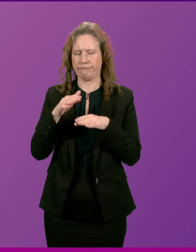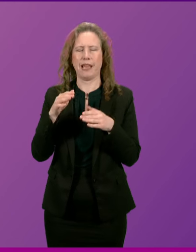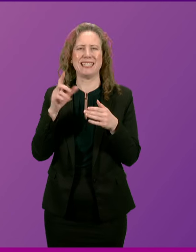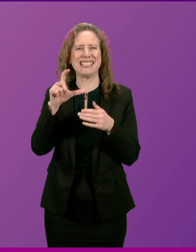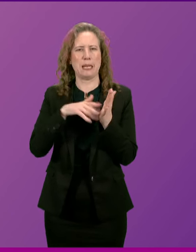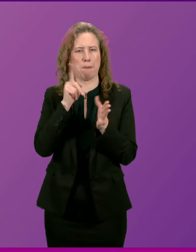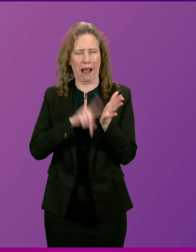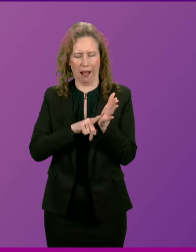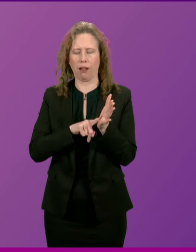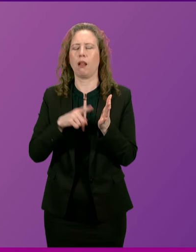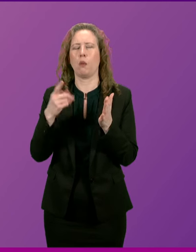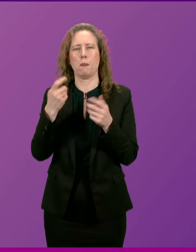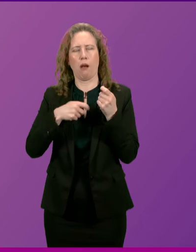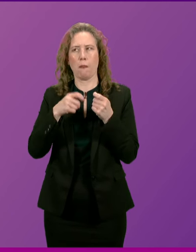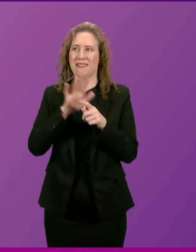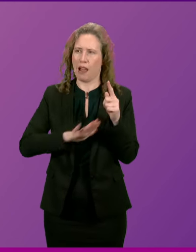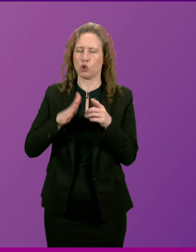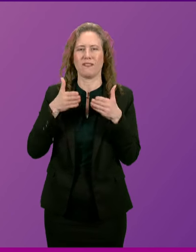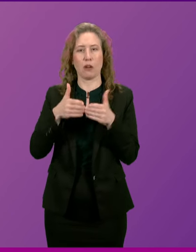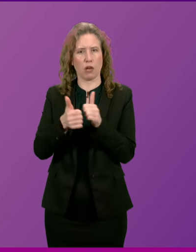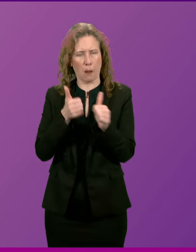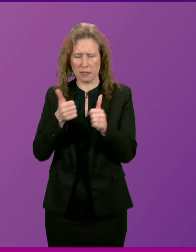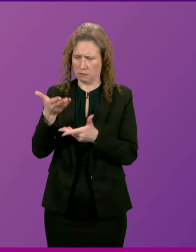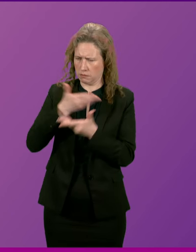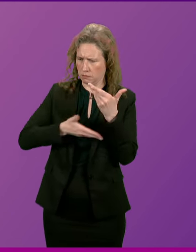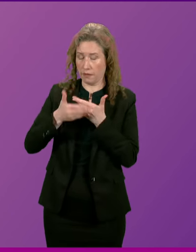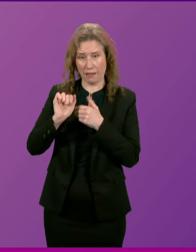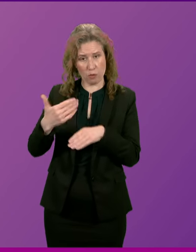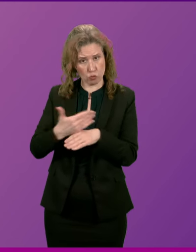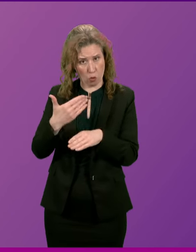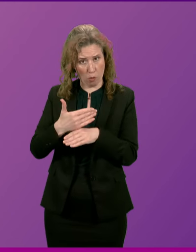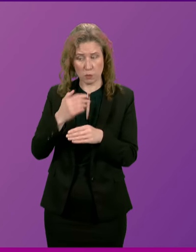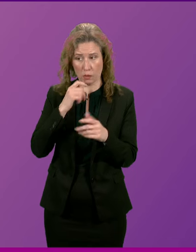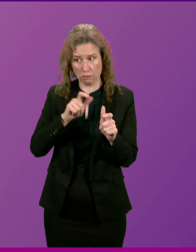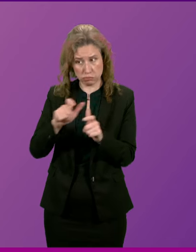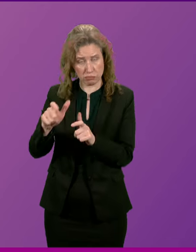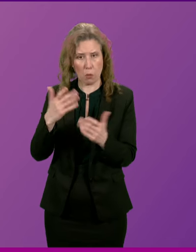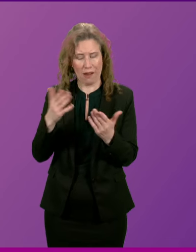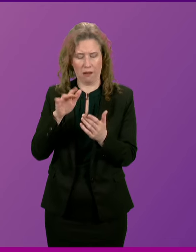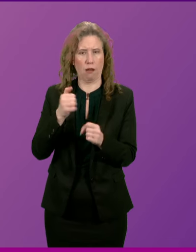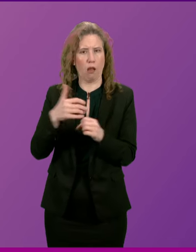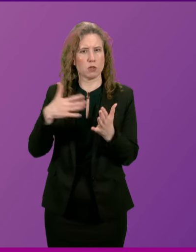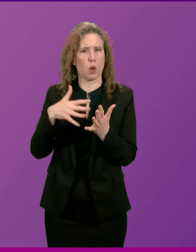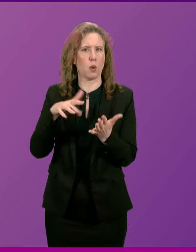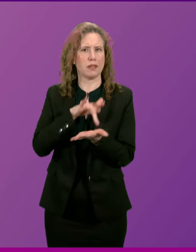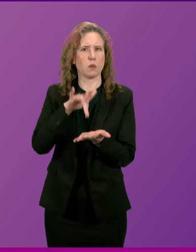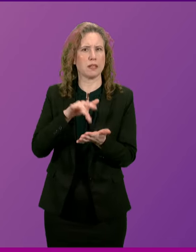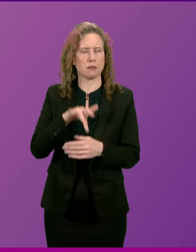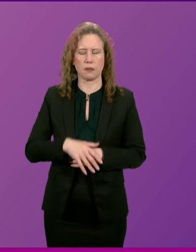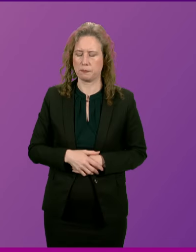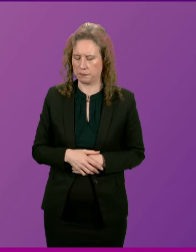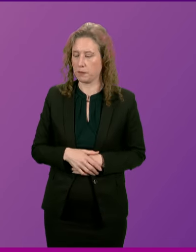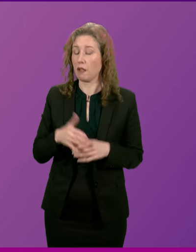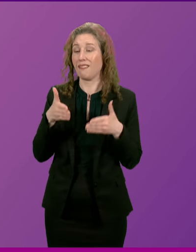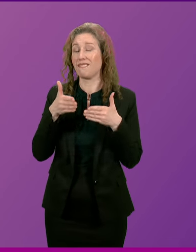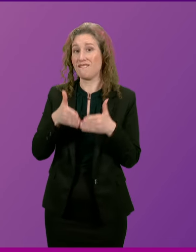what assurances can the Deputy First Minister provide that the CIMAL jobs will remain in Port Glasgow Town Centre? Deputy First Minister. Well, when it comes to our